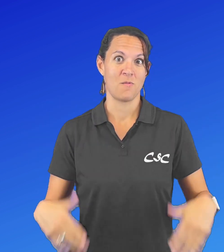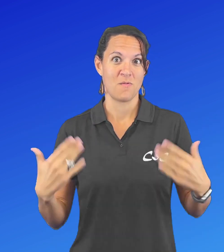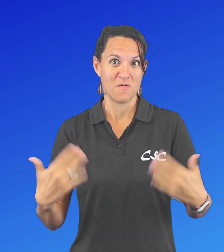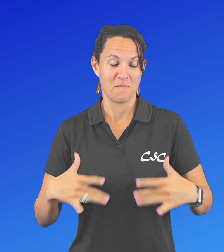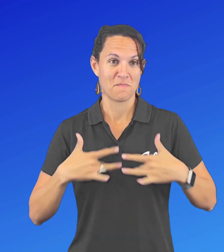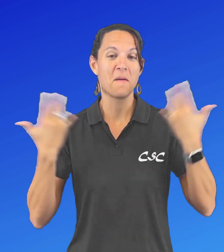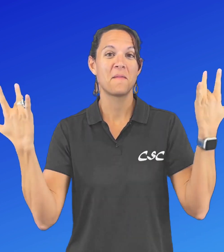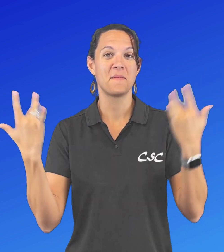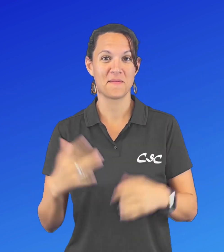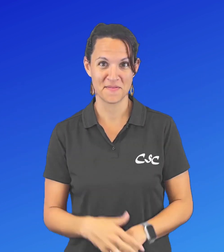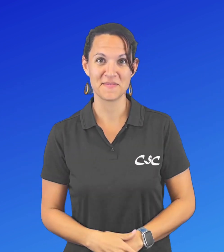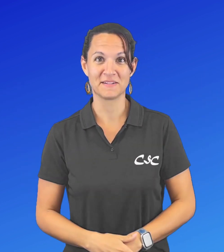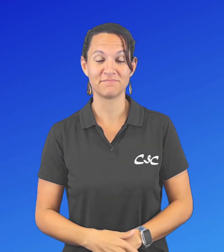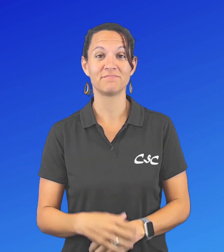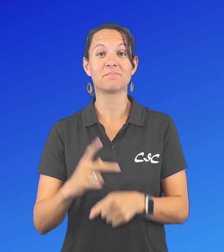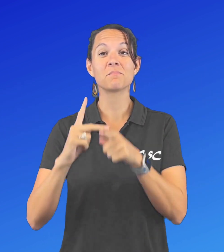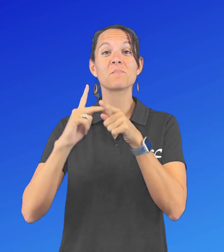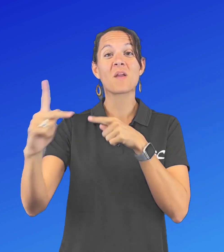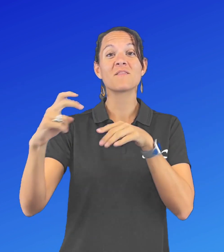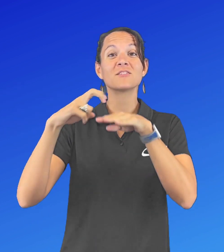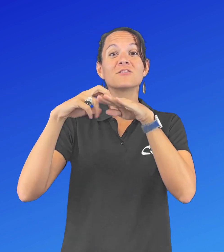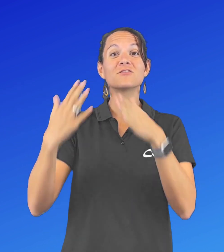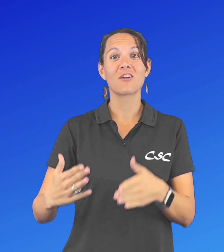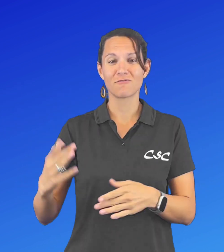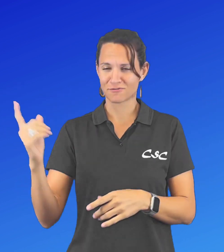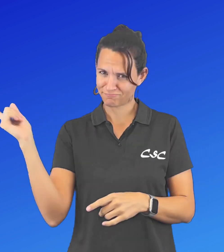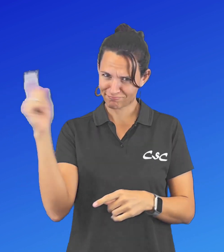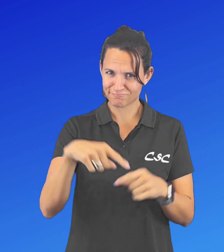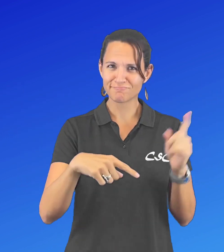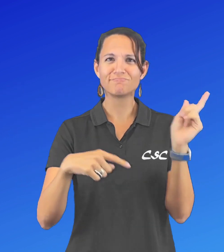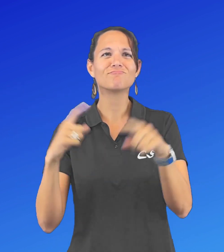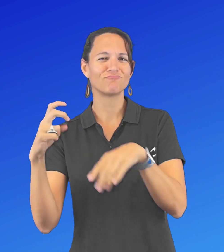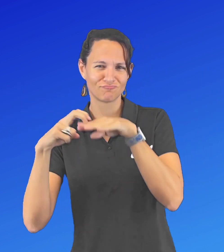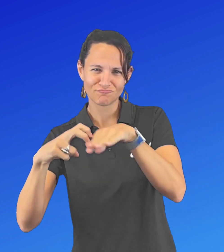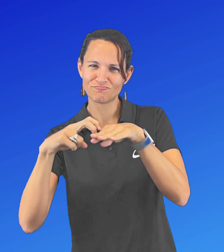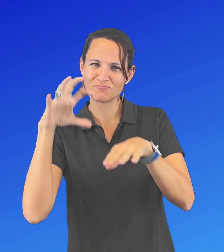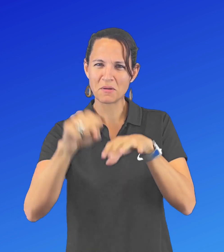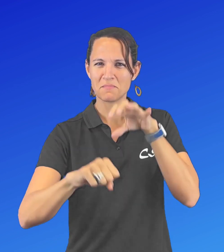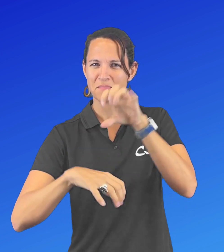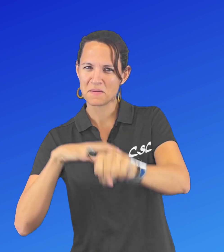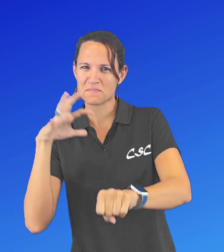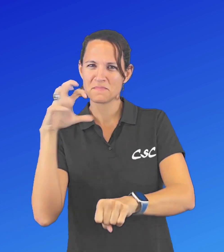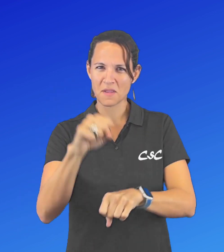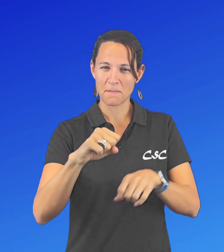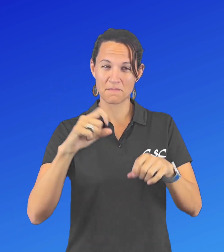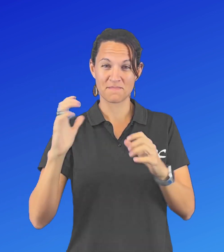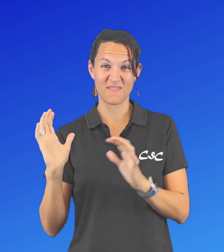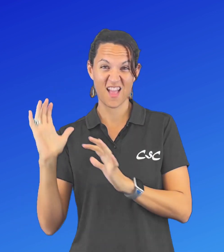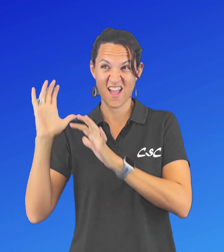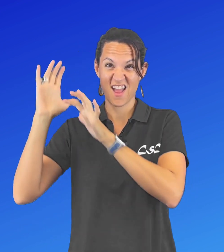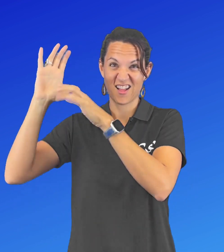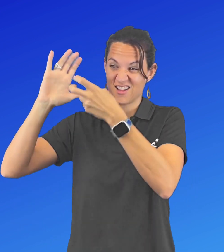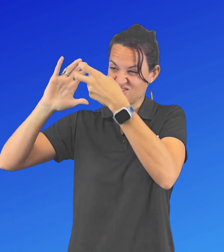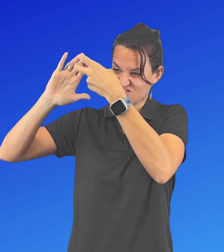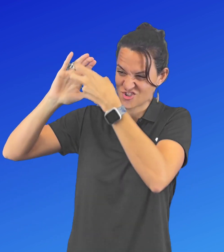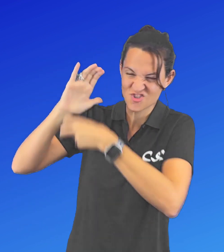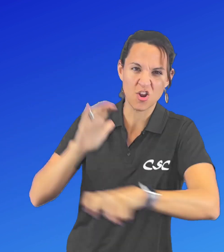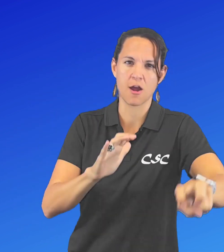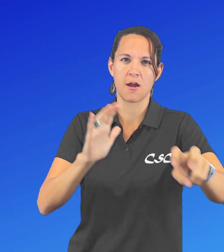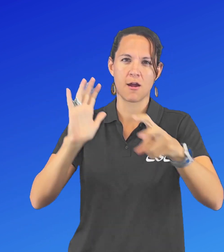Professional surfers catching and riding these monster waves again and again.